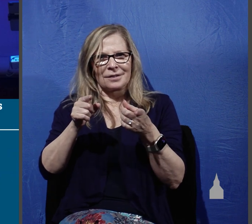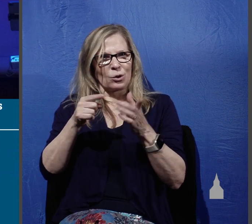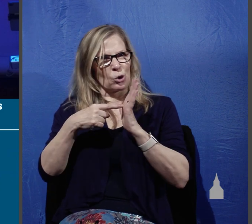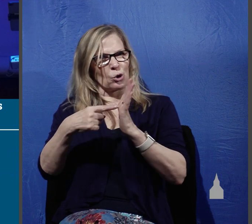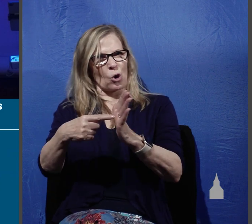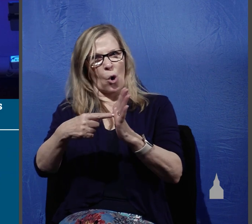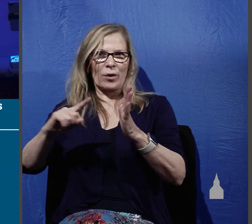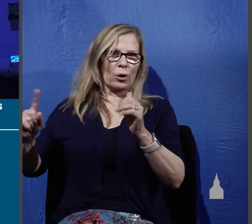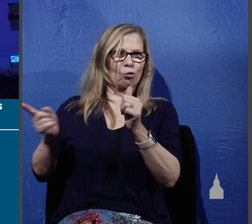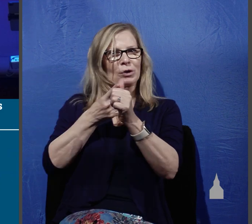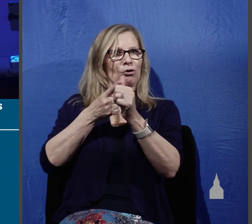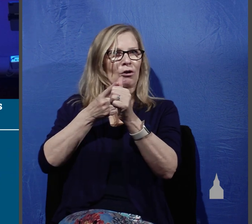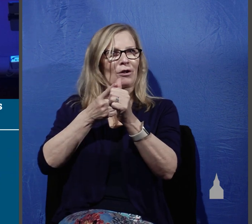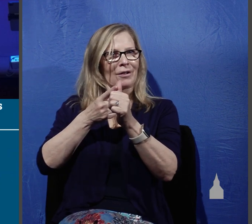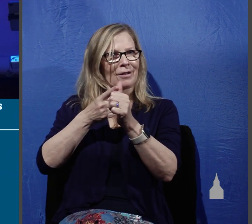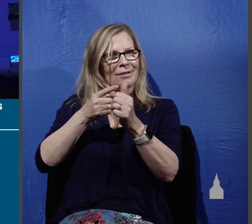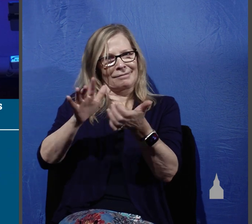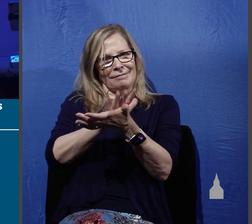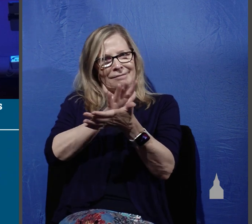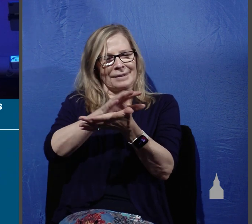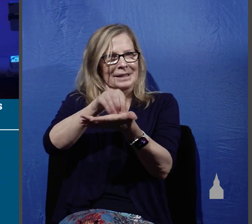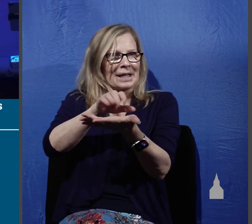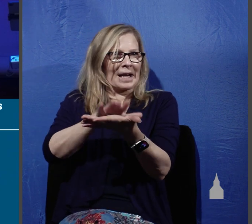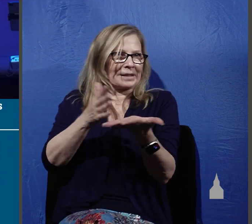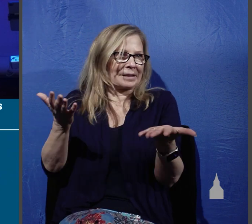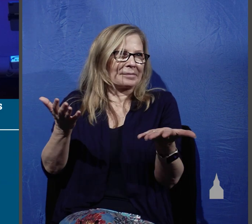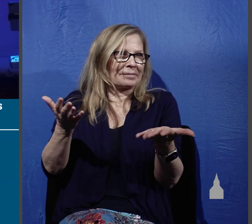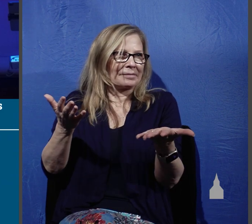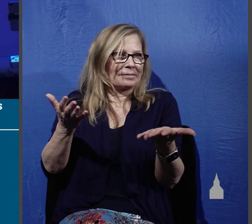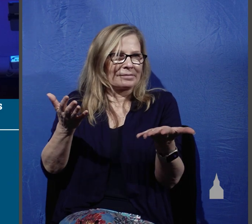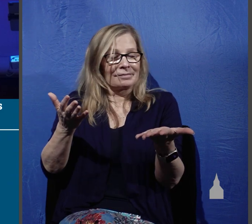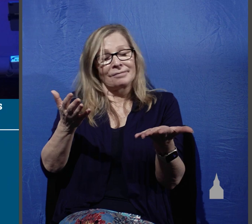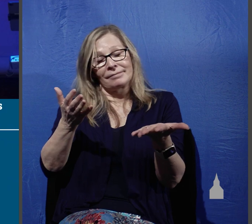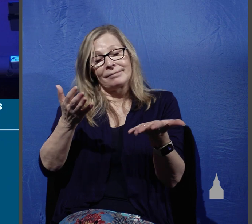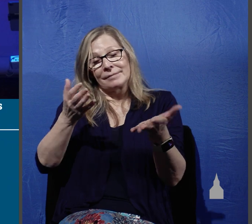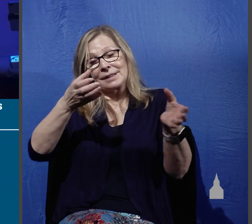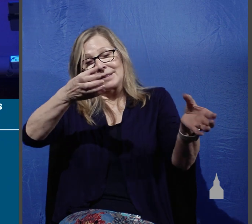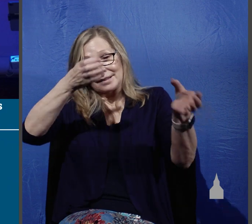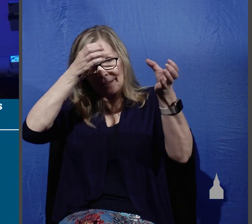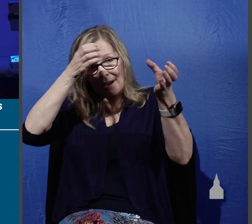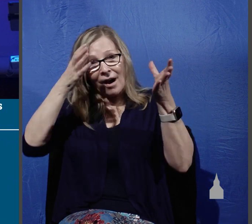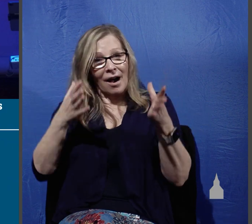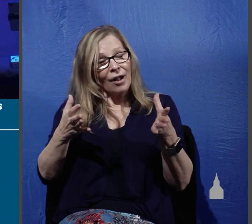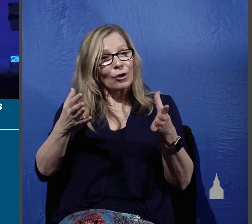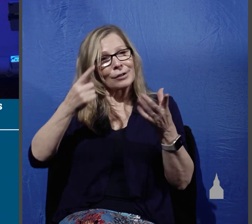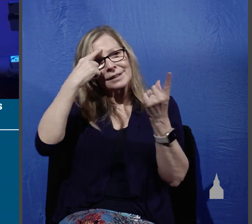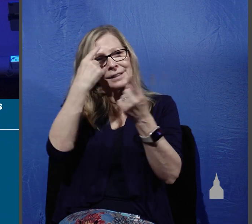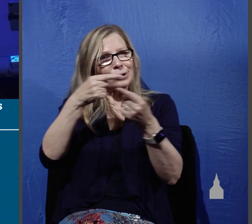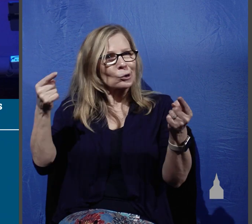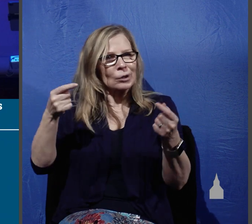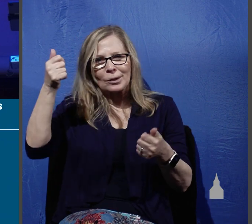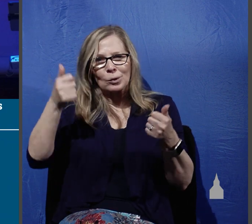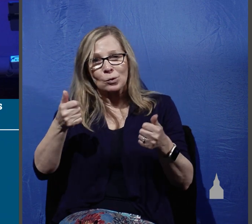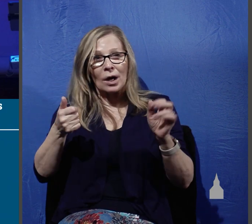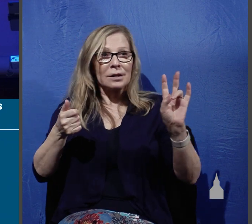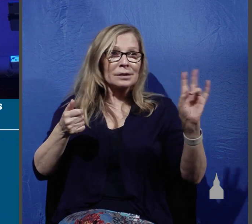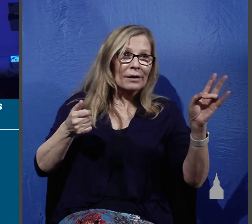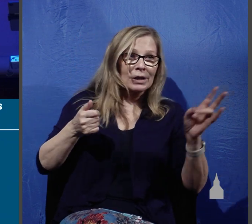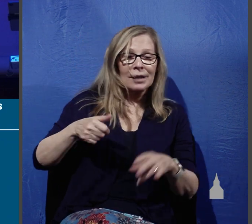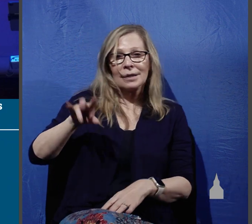original text of Scripture. Scholars are actually divided on which number they think is the right one. Now whether